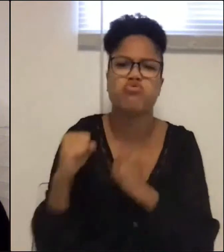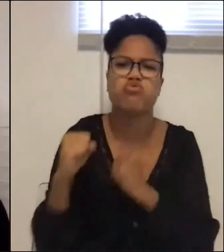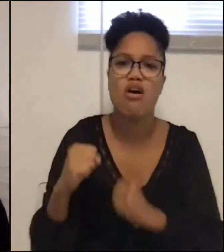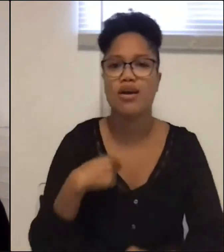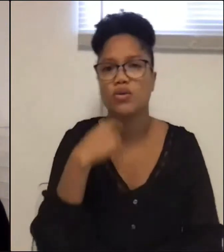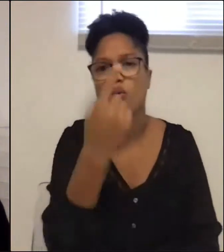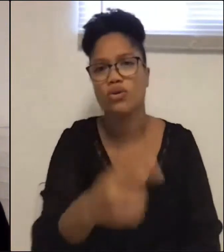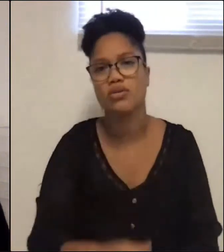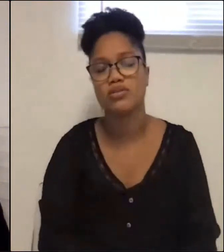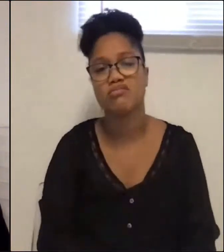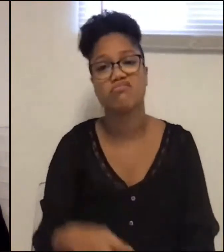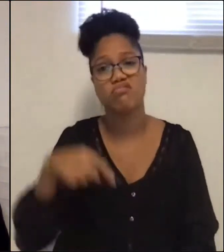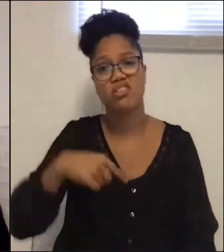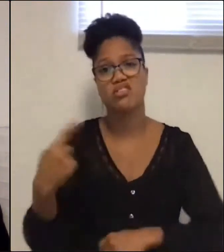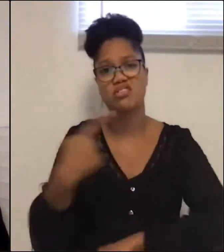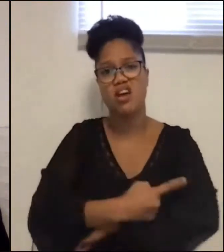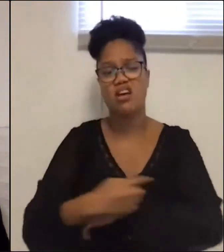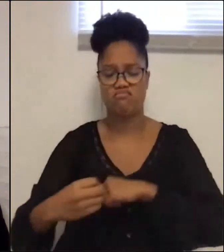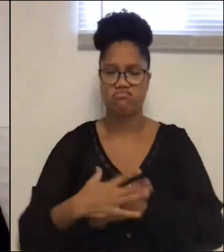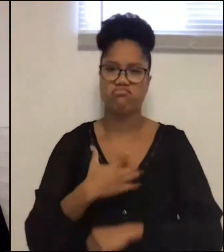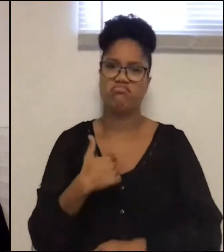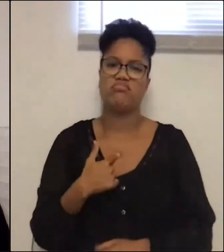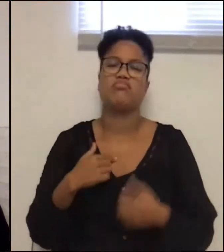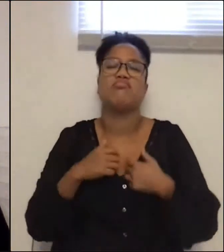day is wearing down on me.